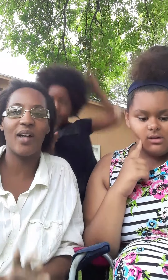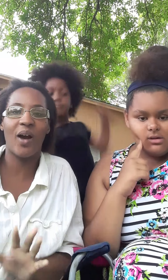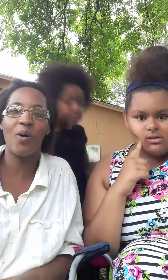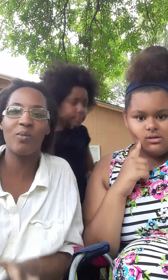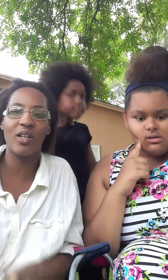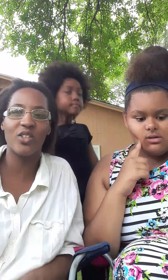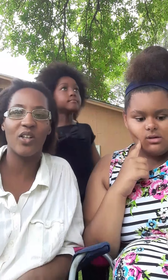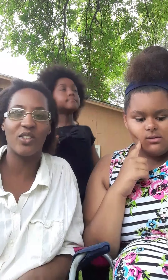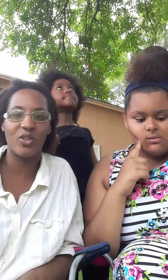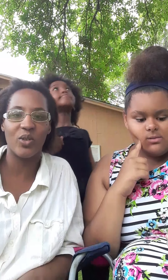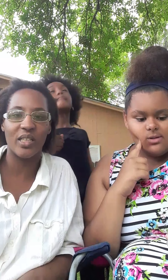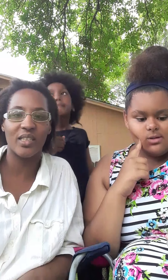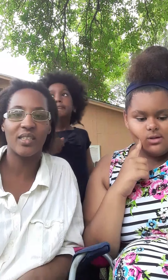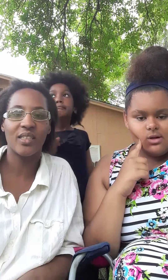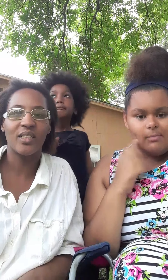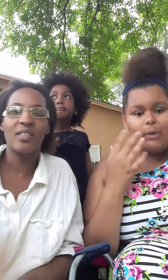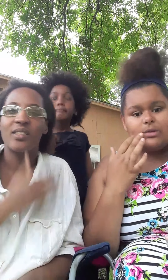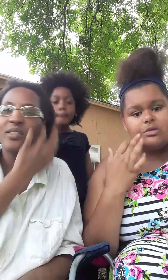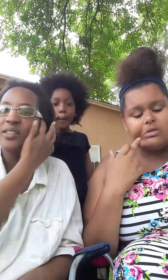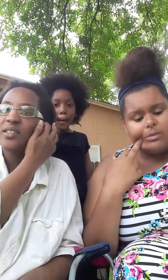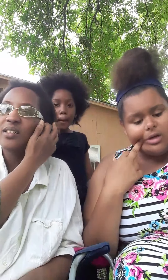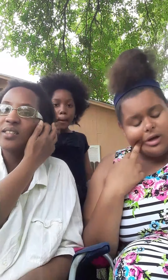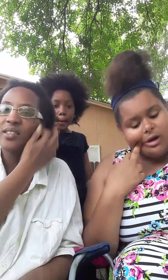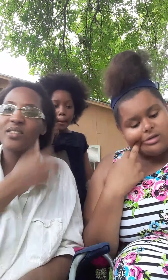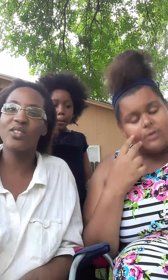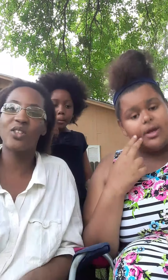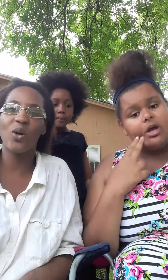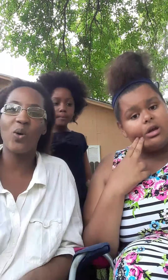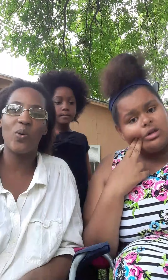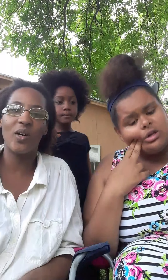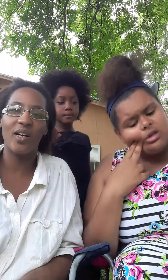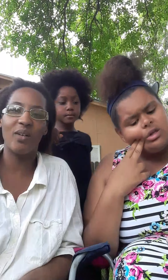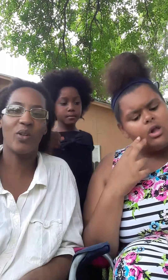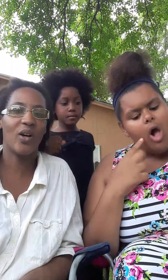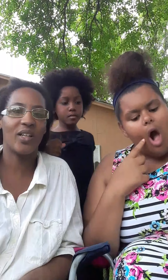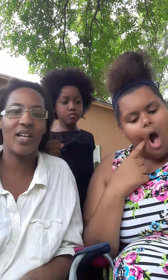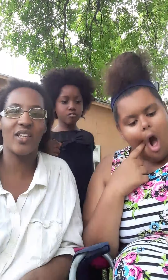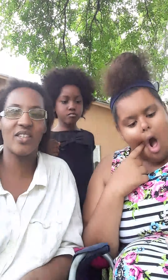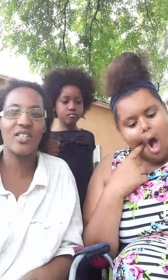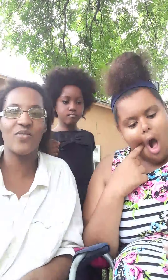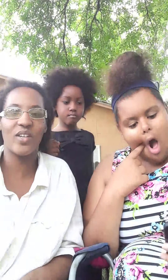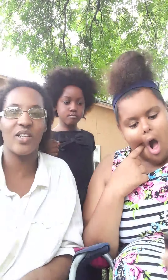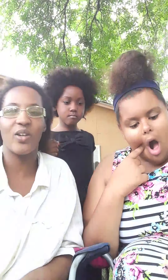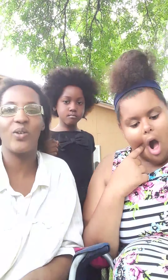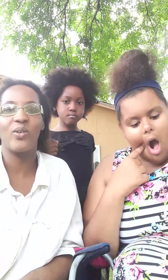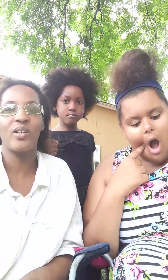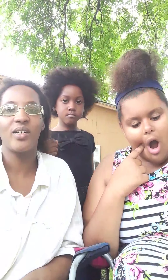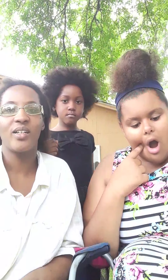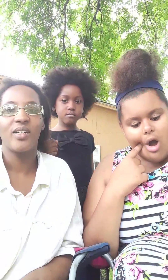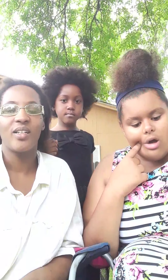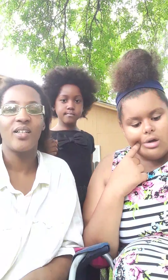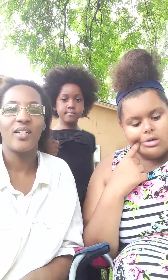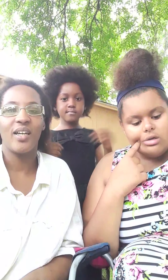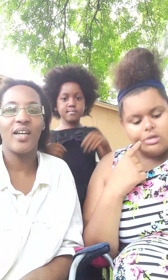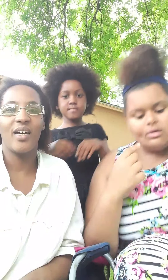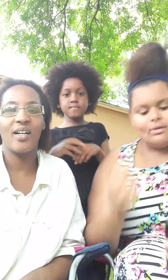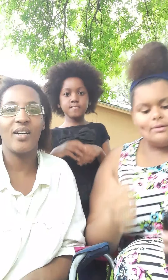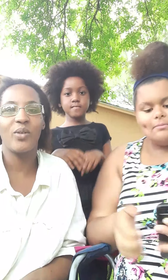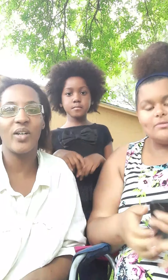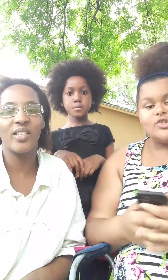hope that y'all enjoyed this my wisdom tooth coming in it hurts so bad so uh we're gonna end this video uh we're gonna end shout